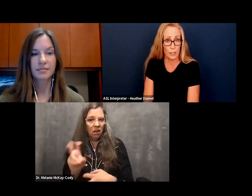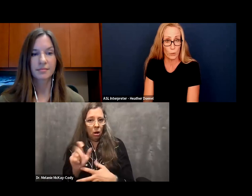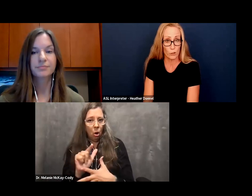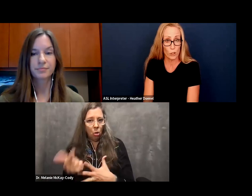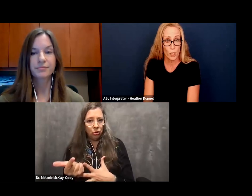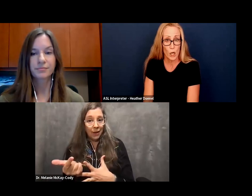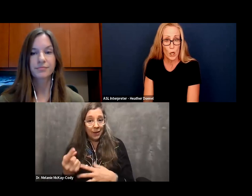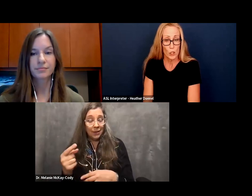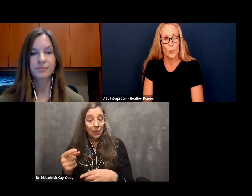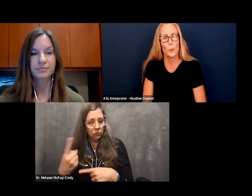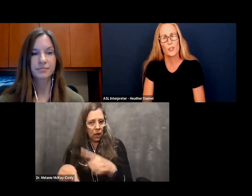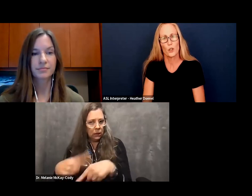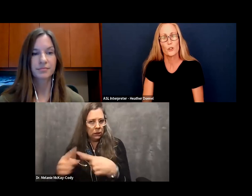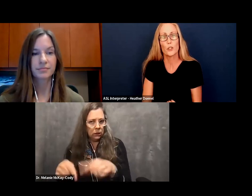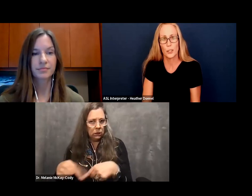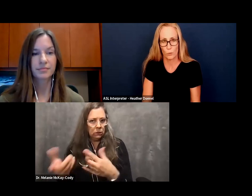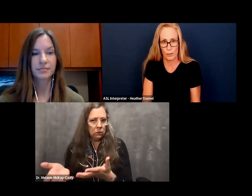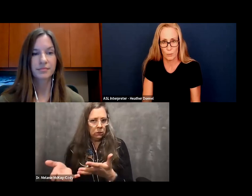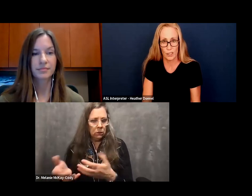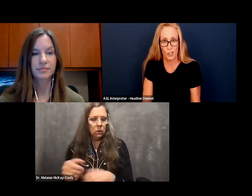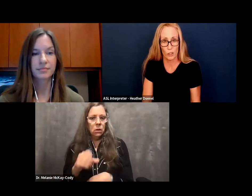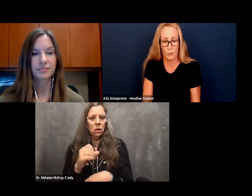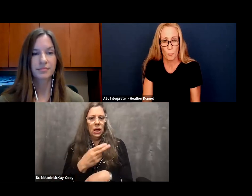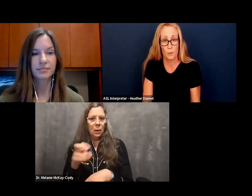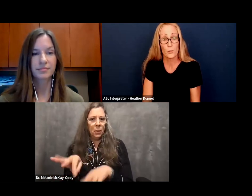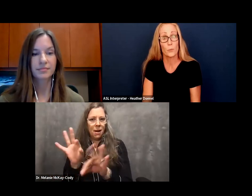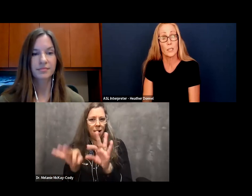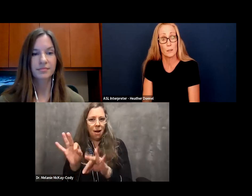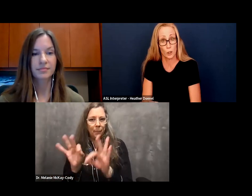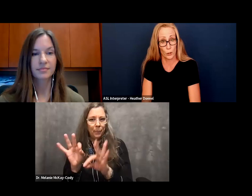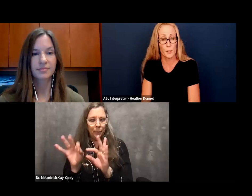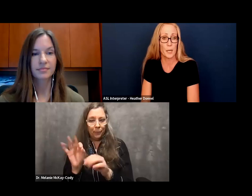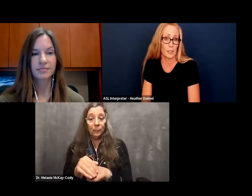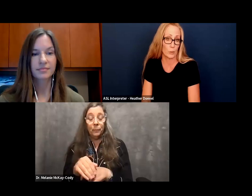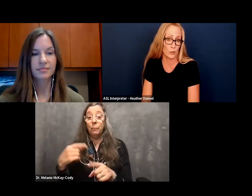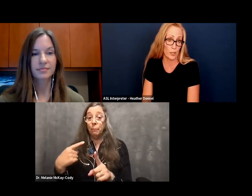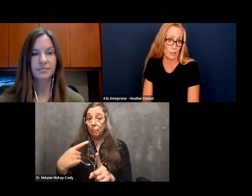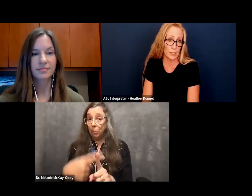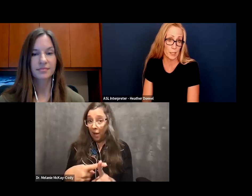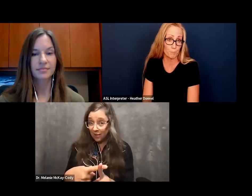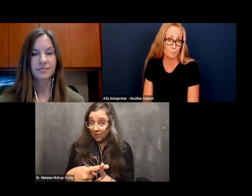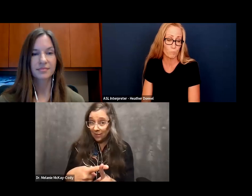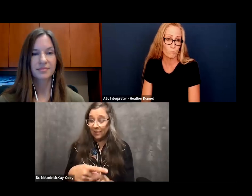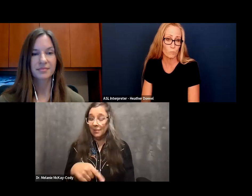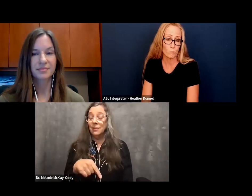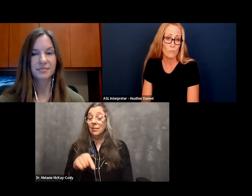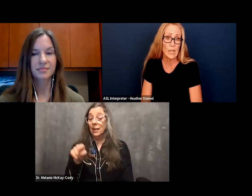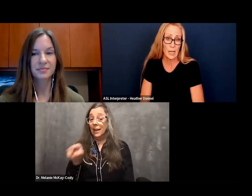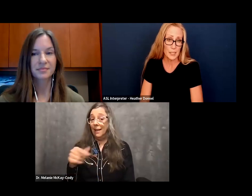spoke their native language. So it was an alternative way of communication. So he learned a sign language for that reason.